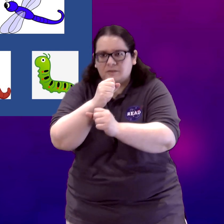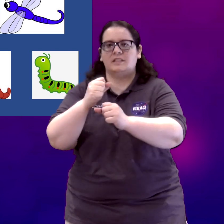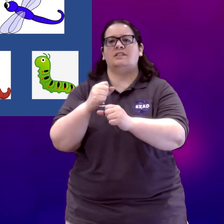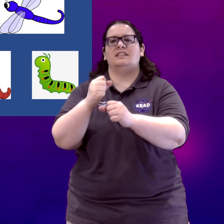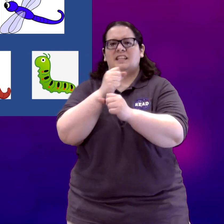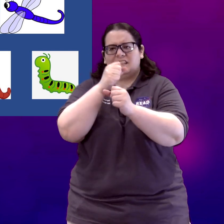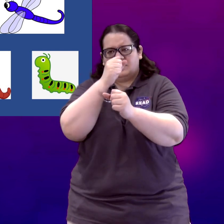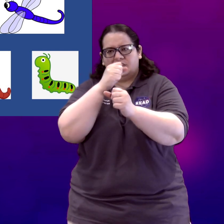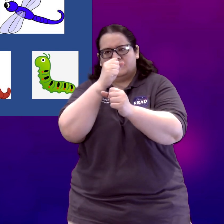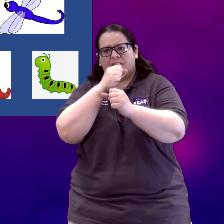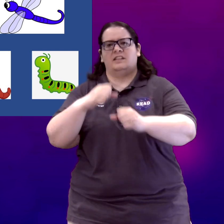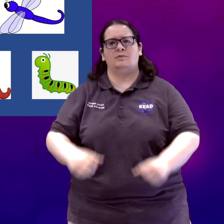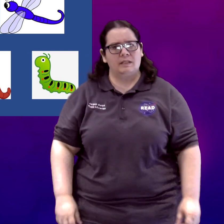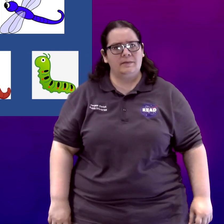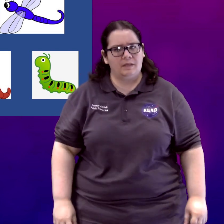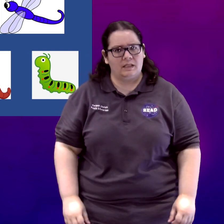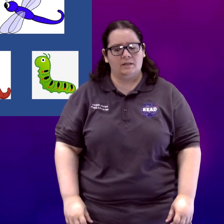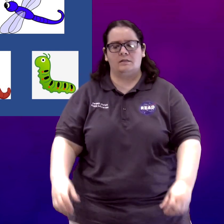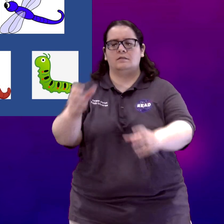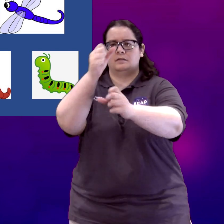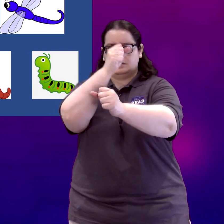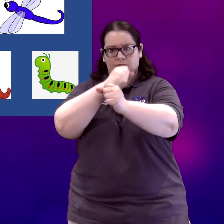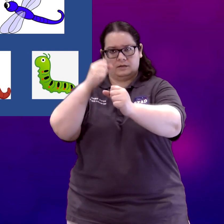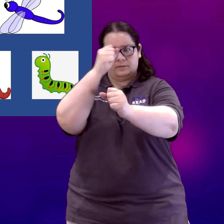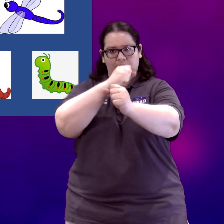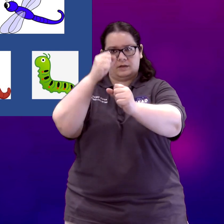under your skin. They drink your blood. They're really mean. Mosquito.